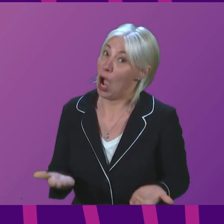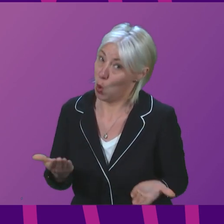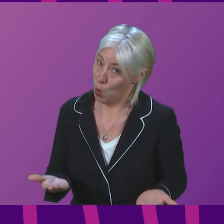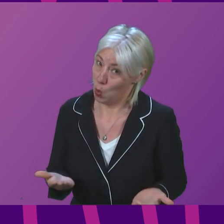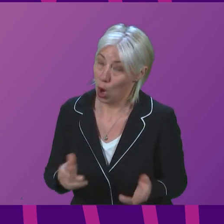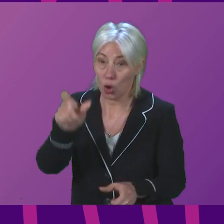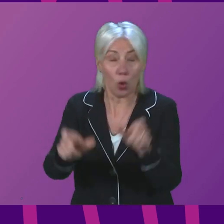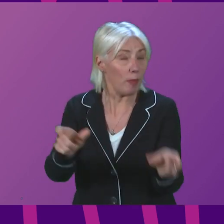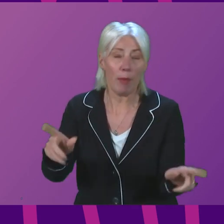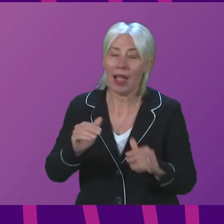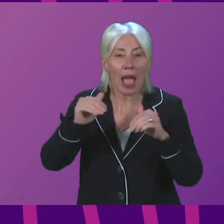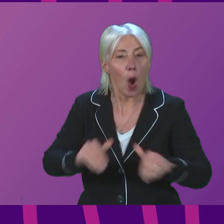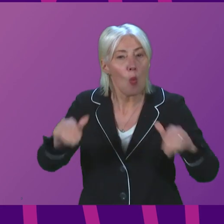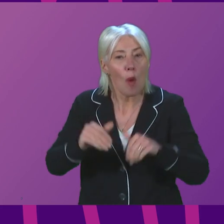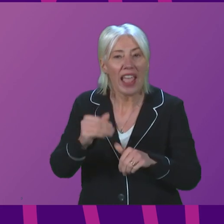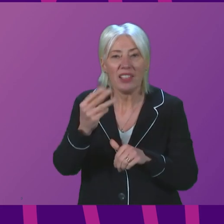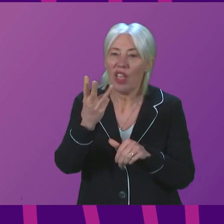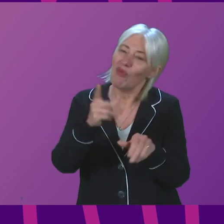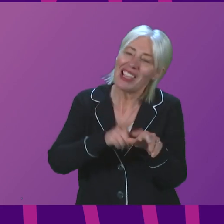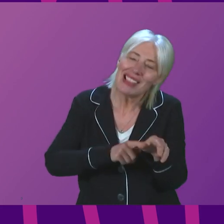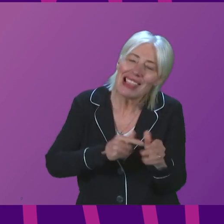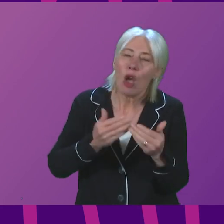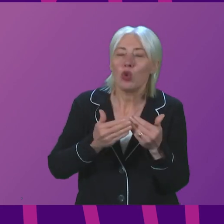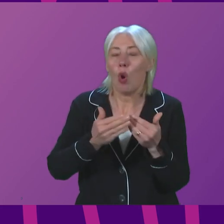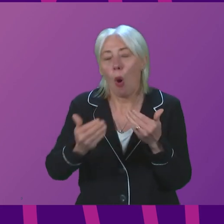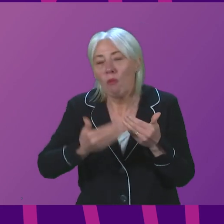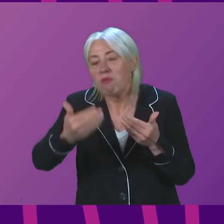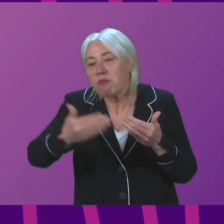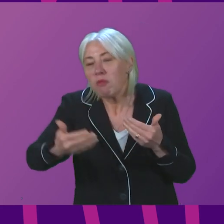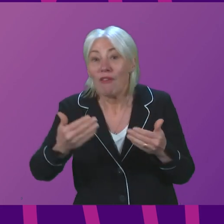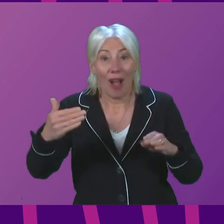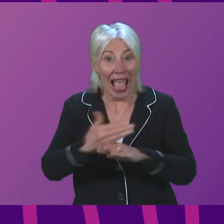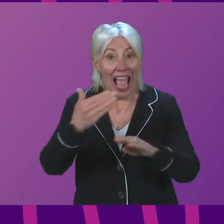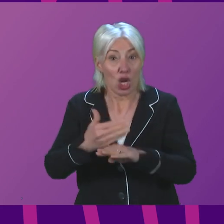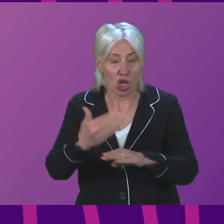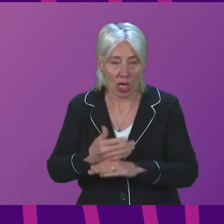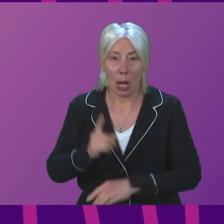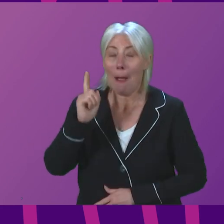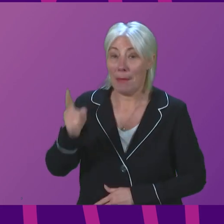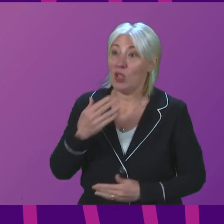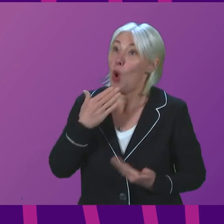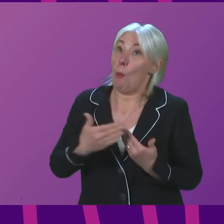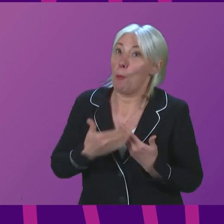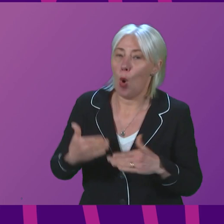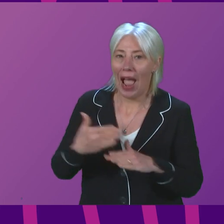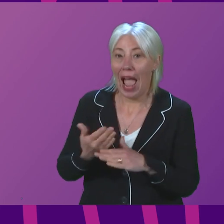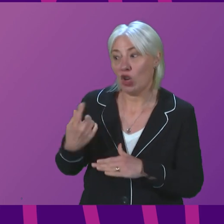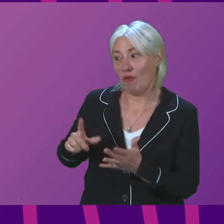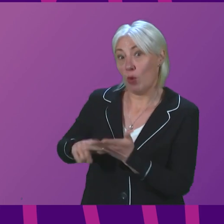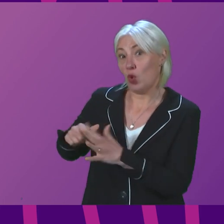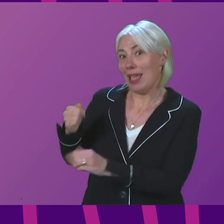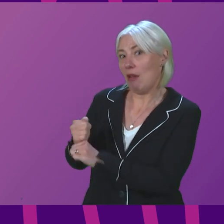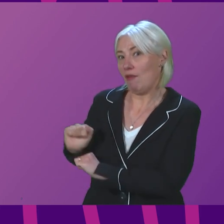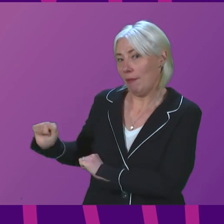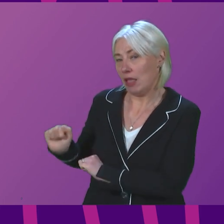can't afford to wait three or more years for action. The First Minister has rightly called for more action from the UK Government to help